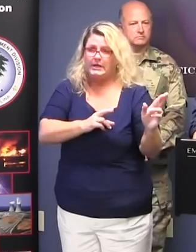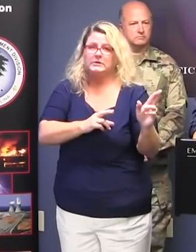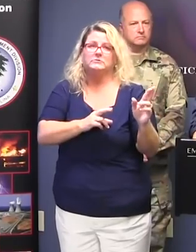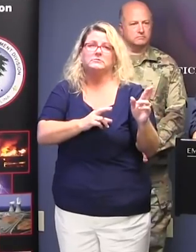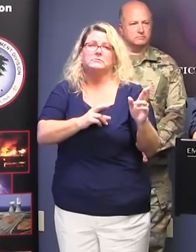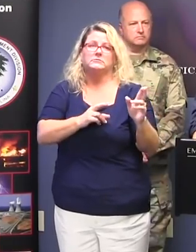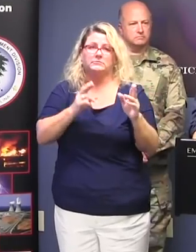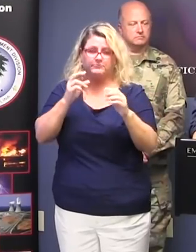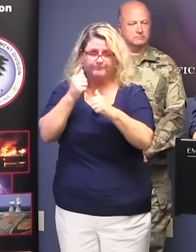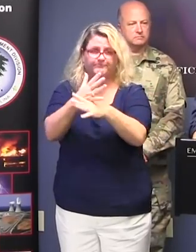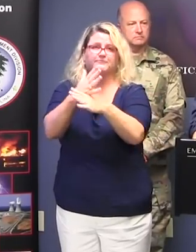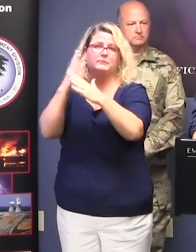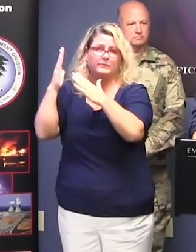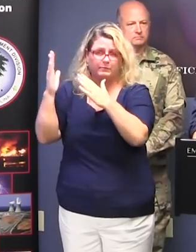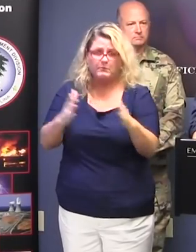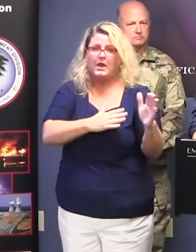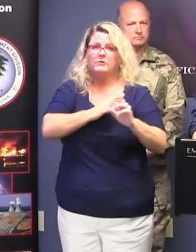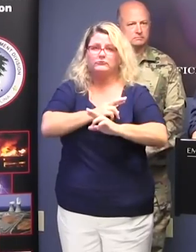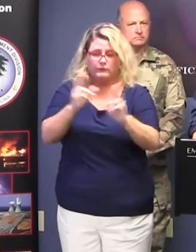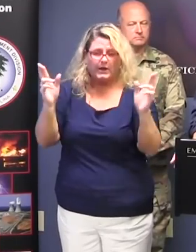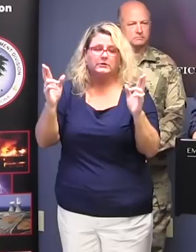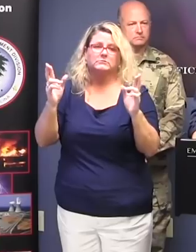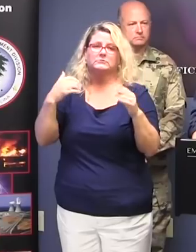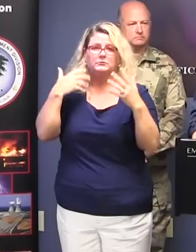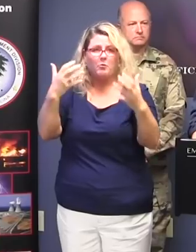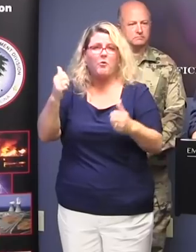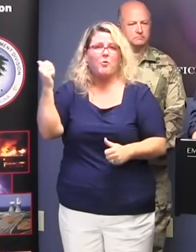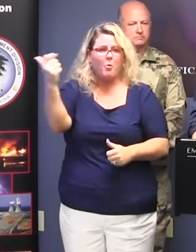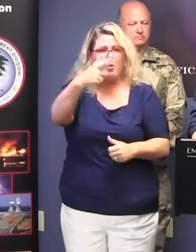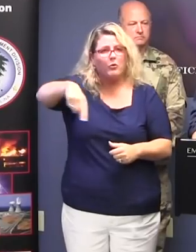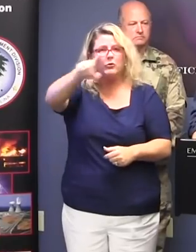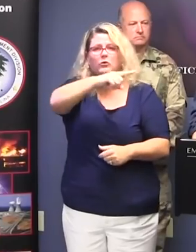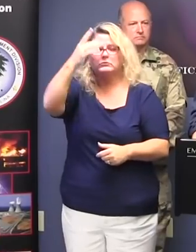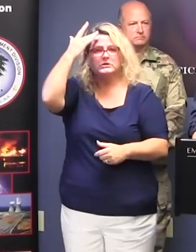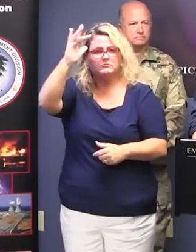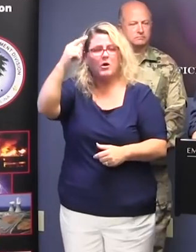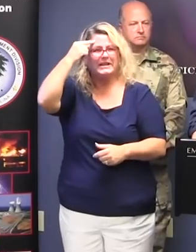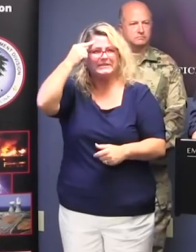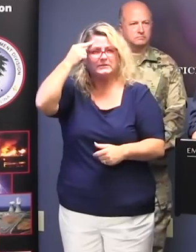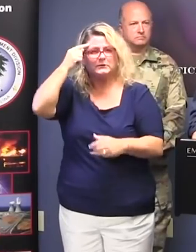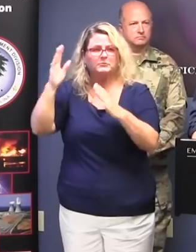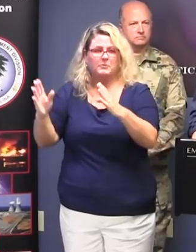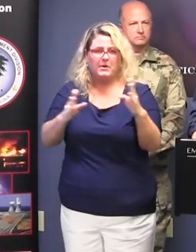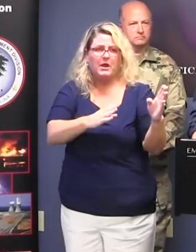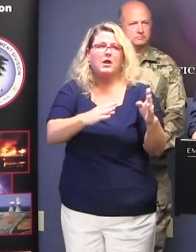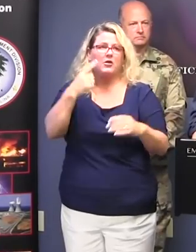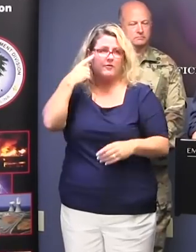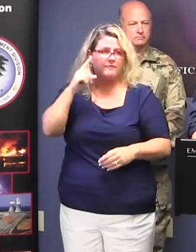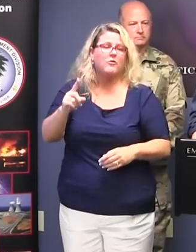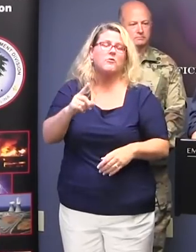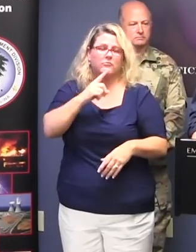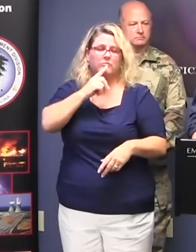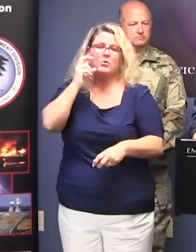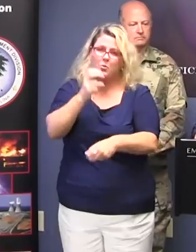working and is ready, and we want all the people to be smart and prepare for what could be a very